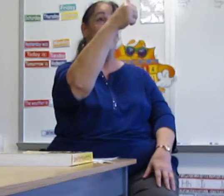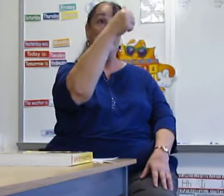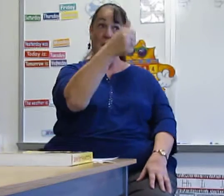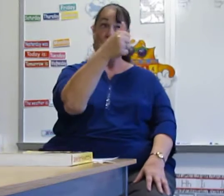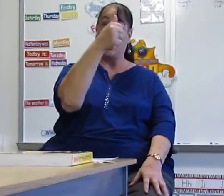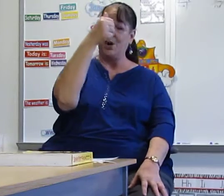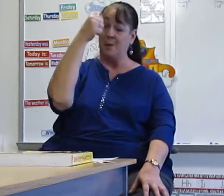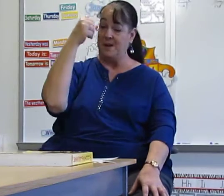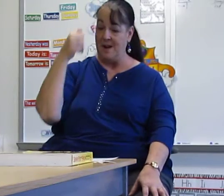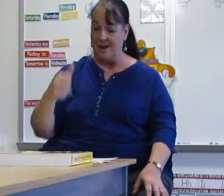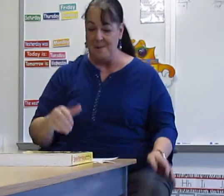Good one to know.